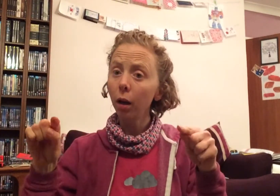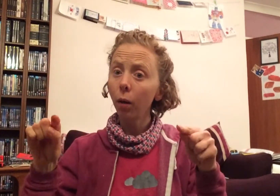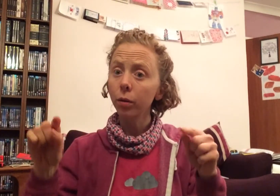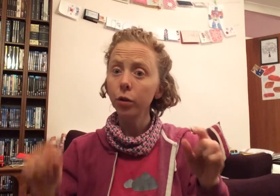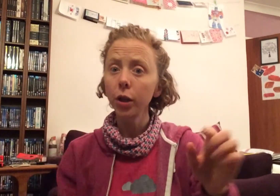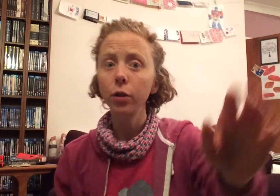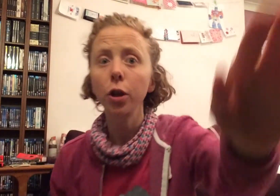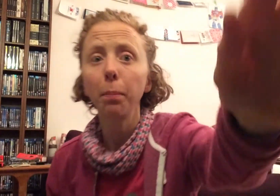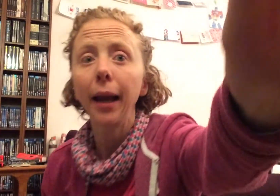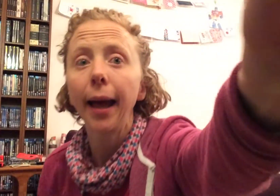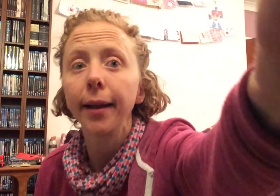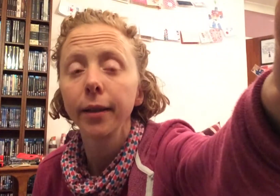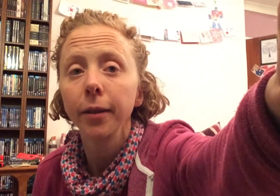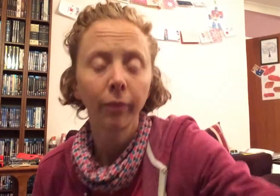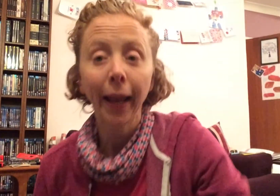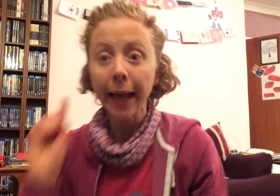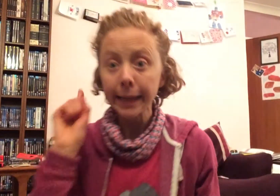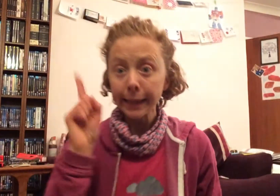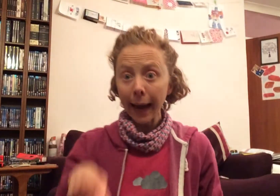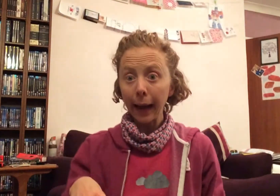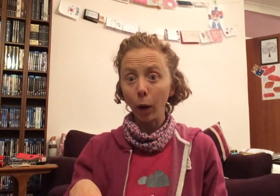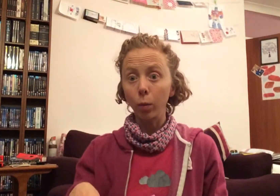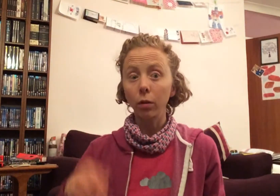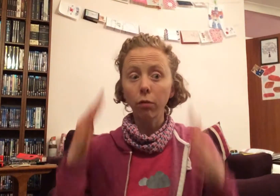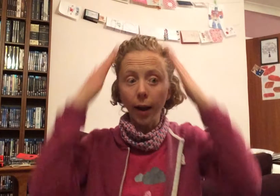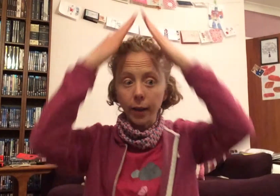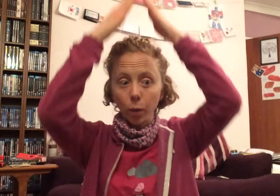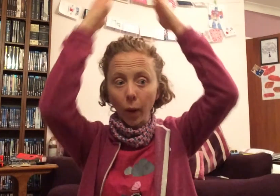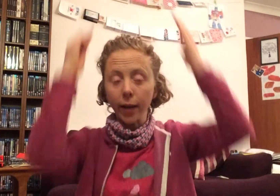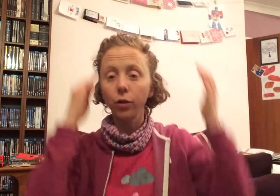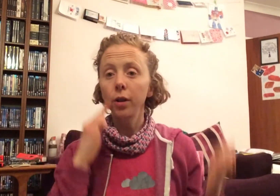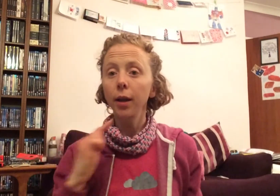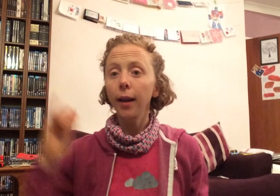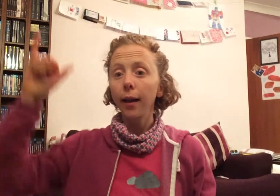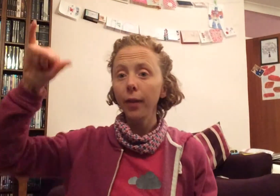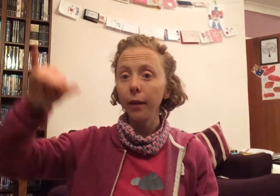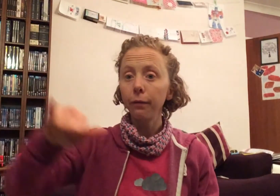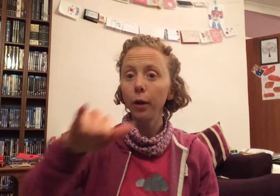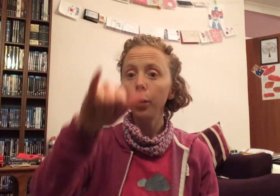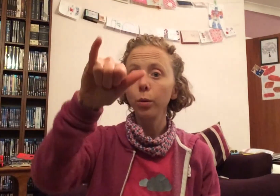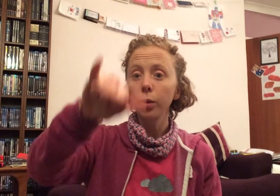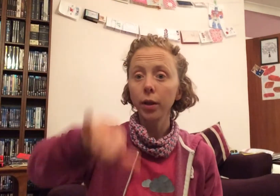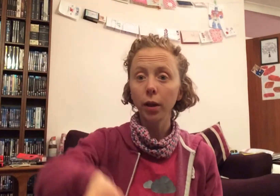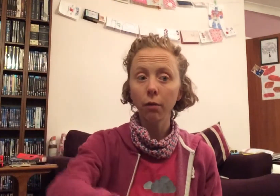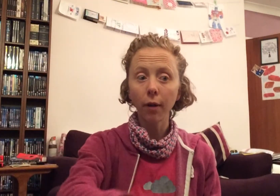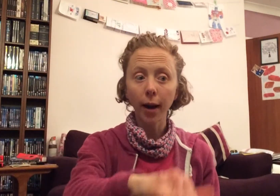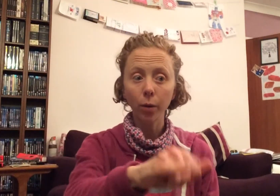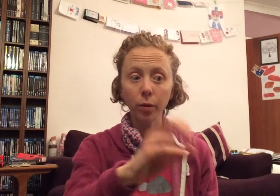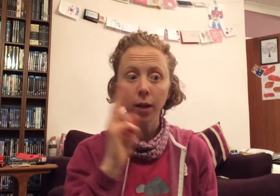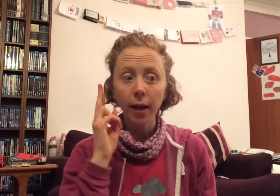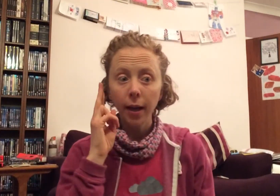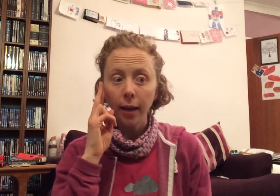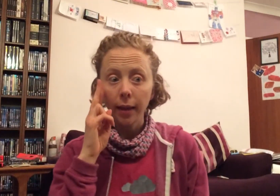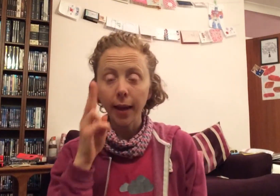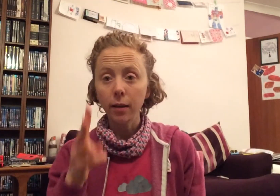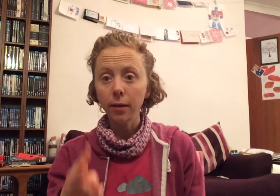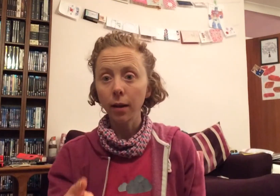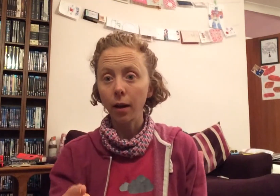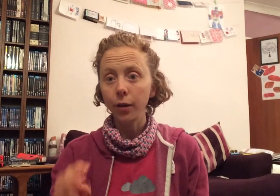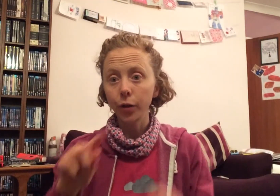long ginger plait. Down, cried the witch, and they flew to the ground. They searched